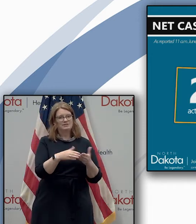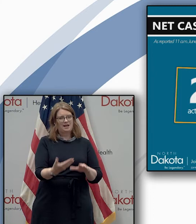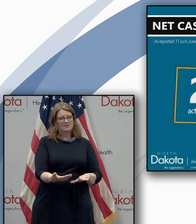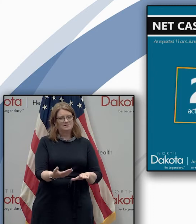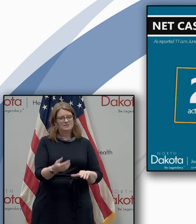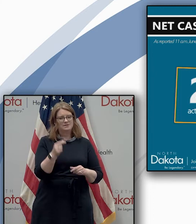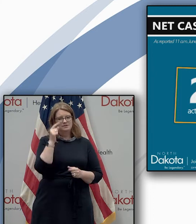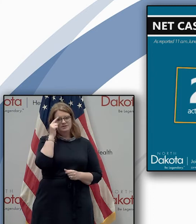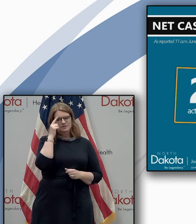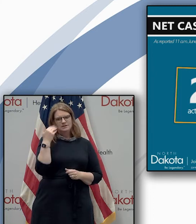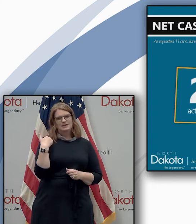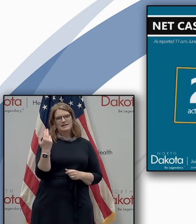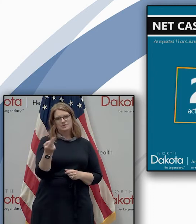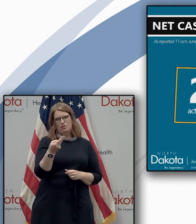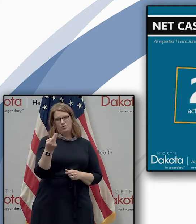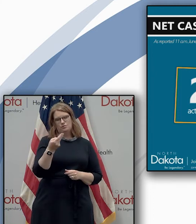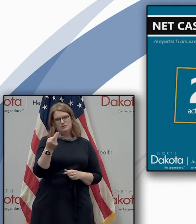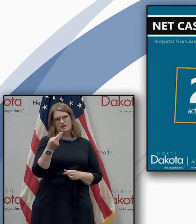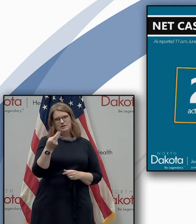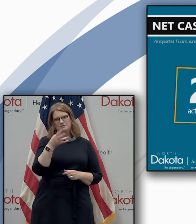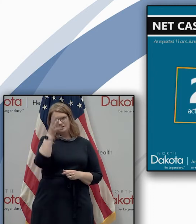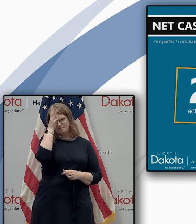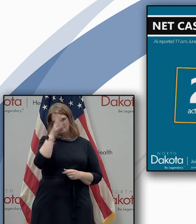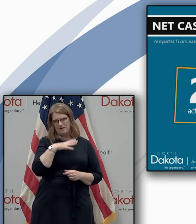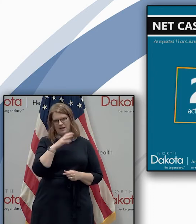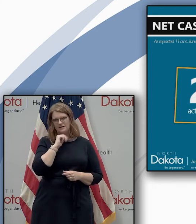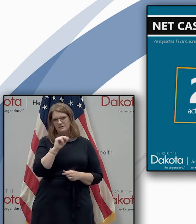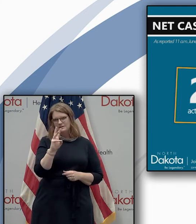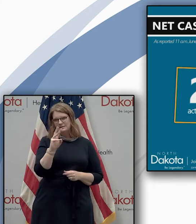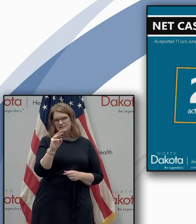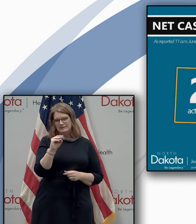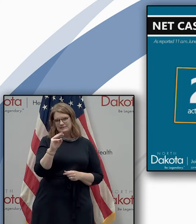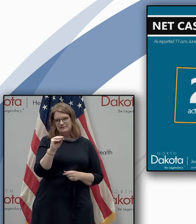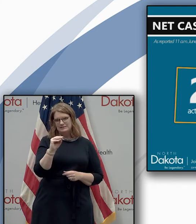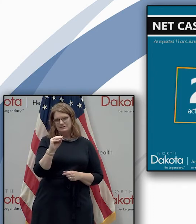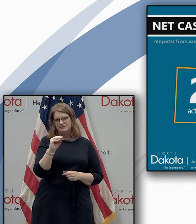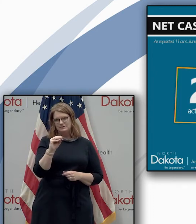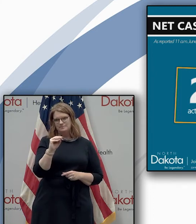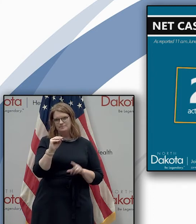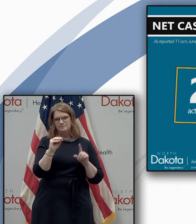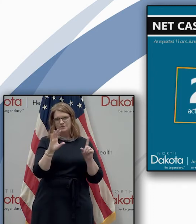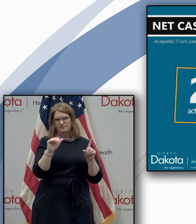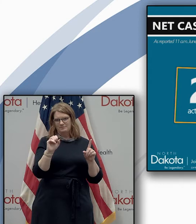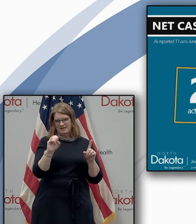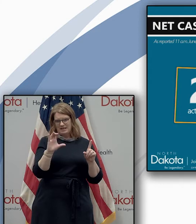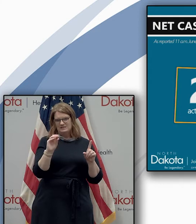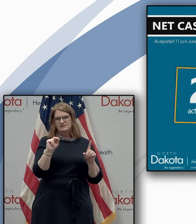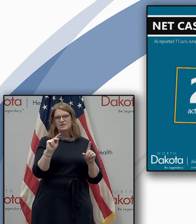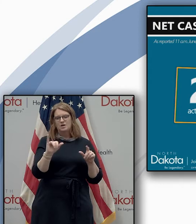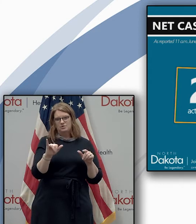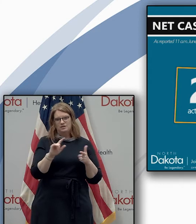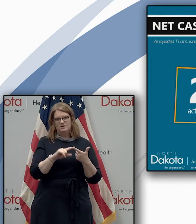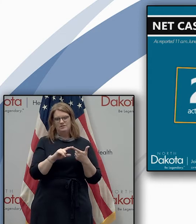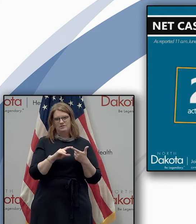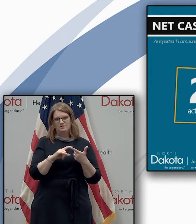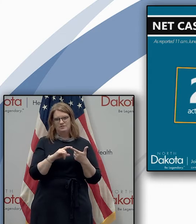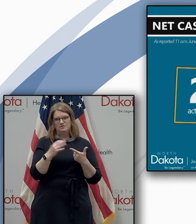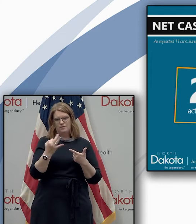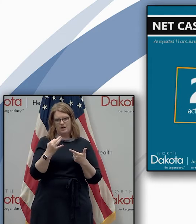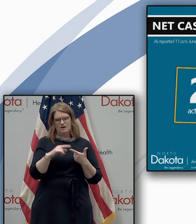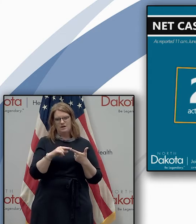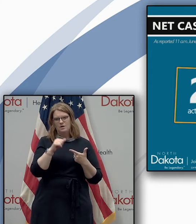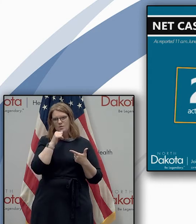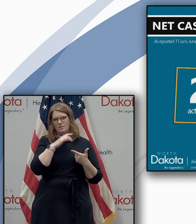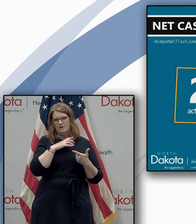there was a man in his 60s from Cass County Fridays it was a